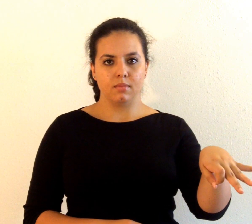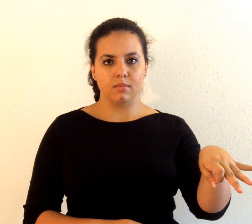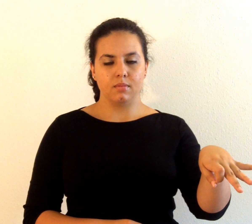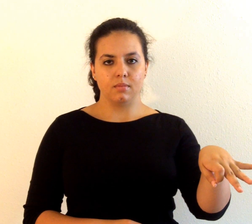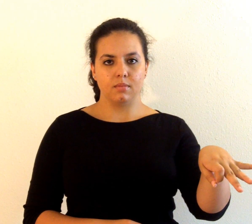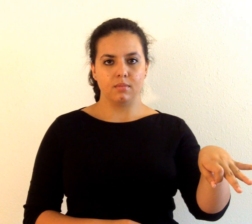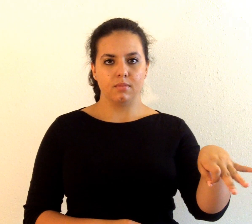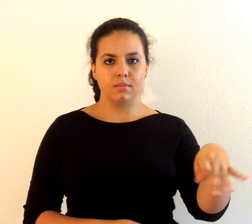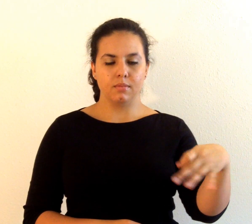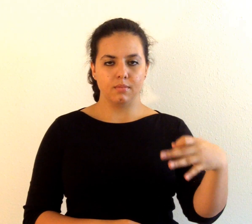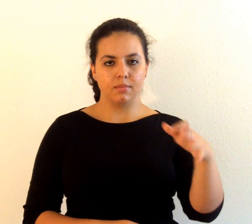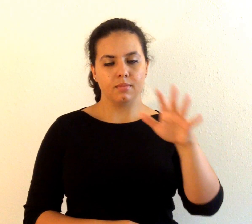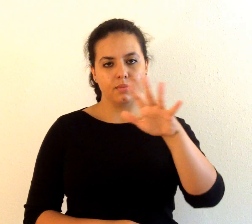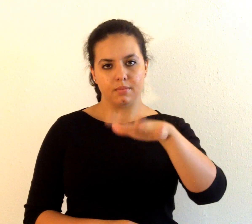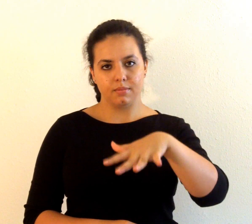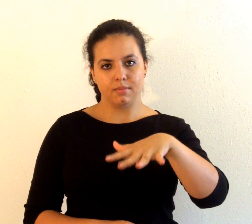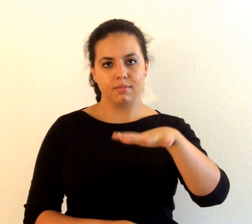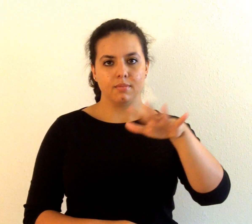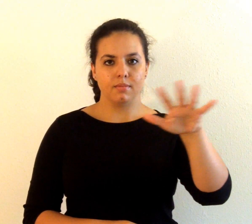55. Don't want to confuse you. 55.